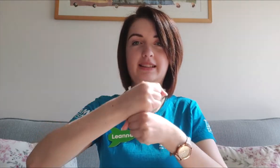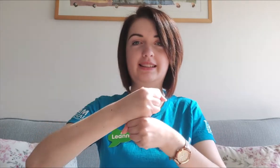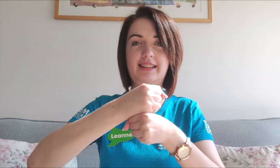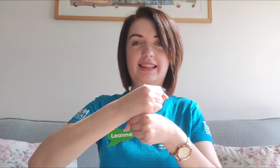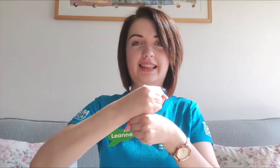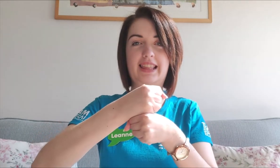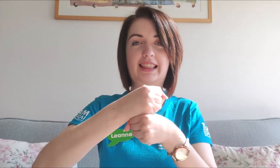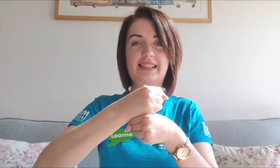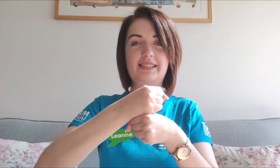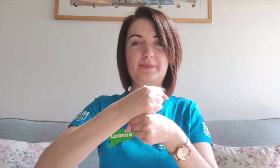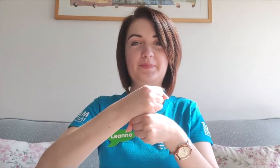G, H,